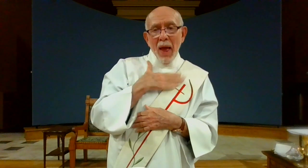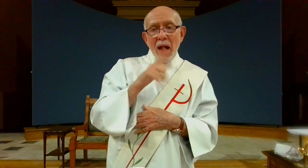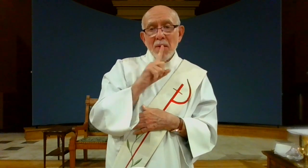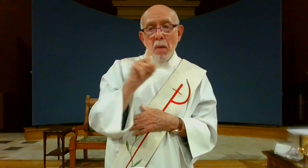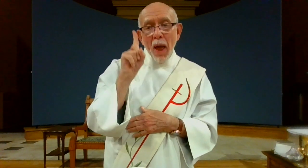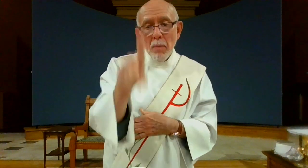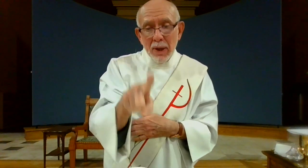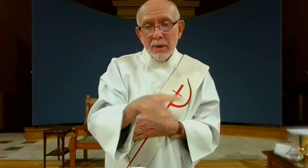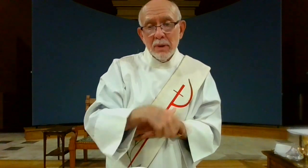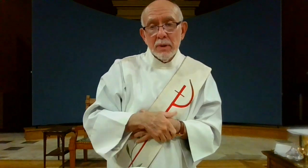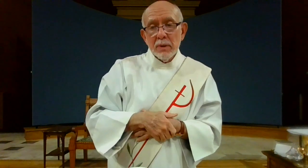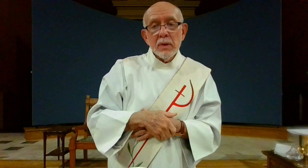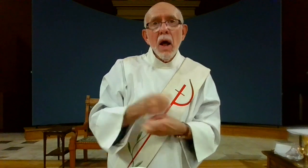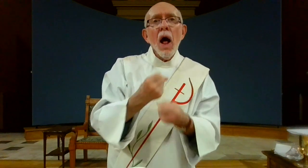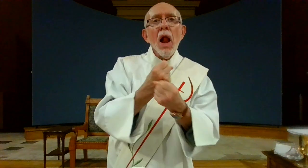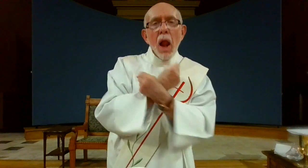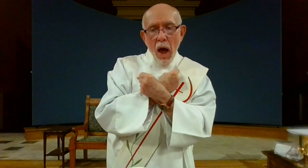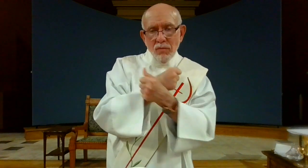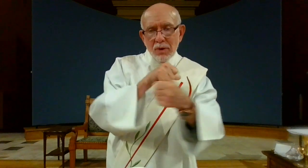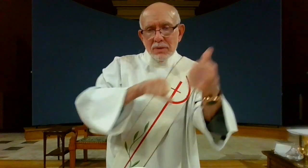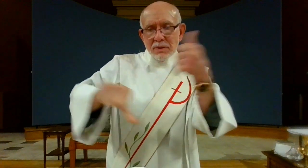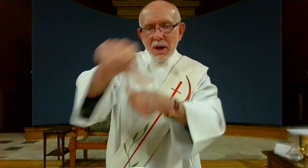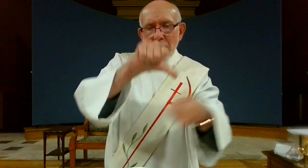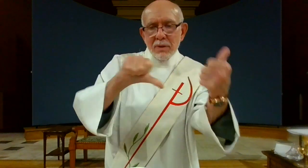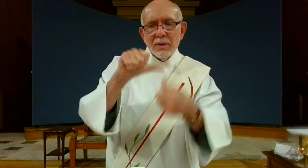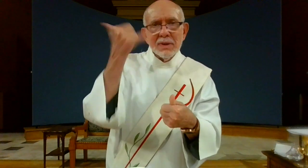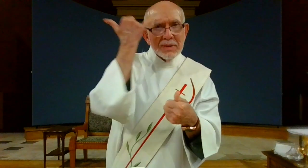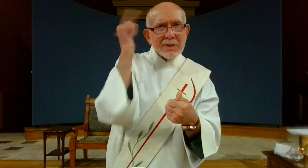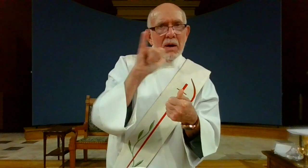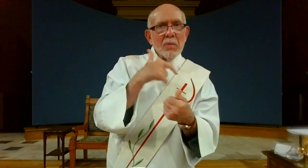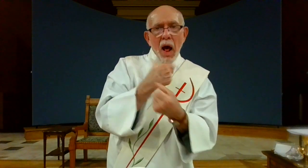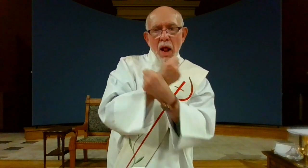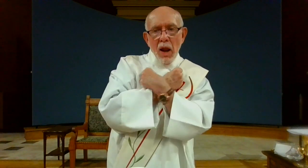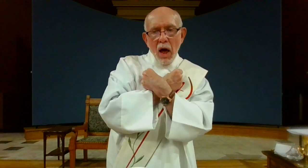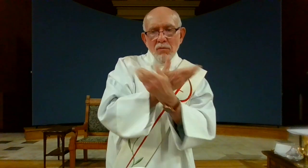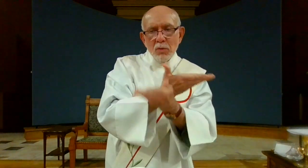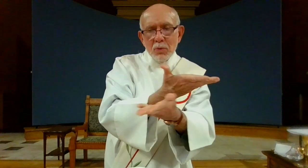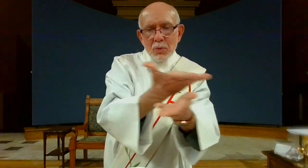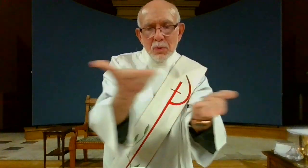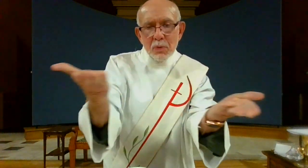This is my commandment. Love one another as I love you.